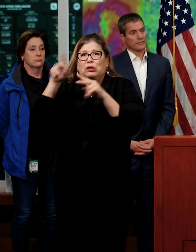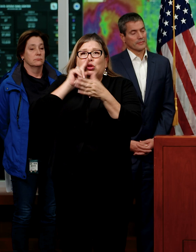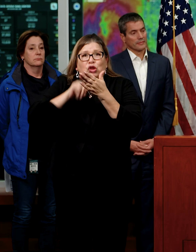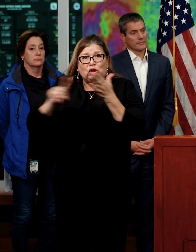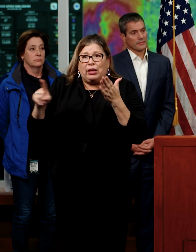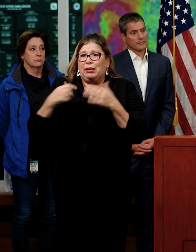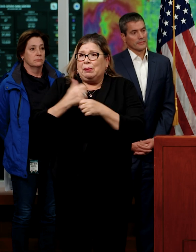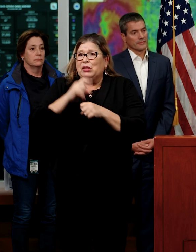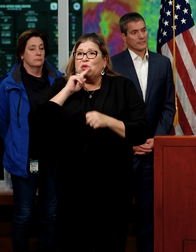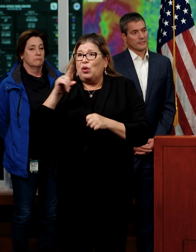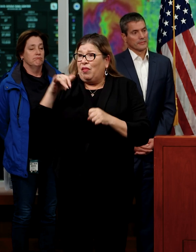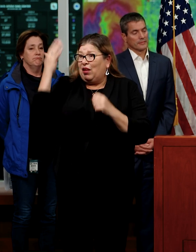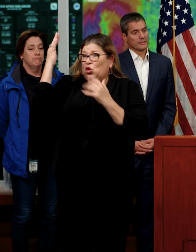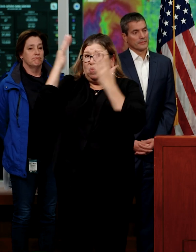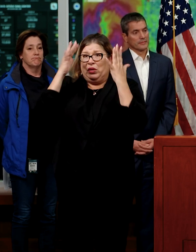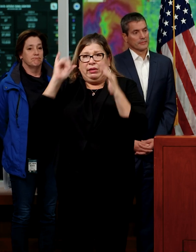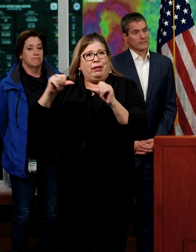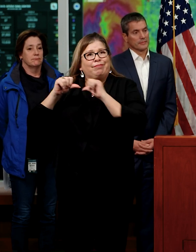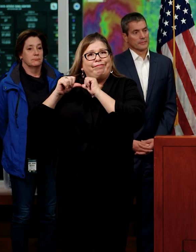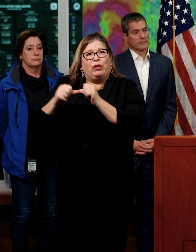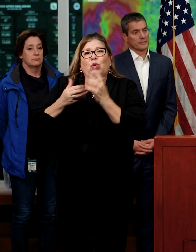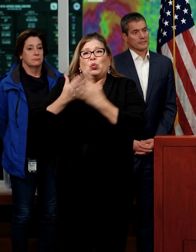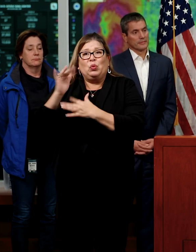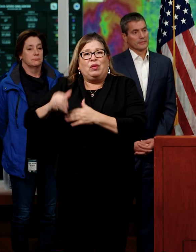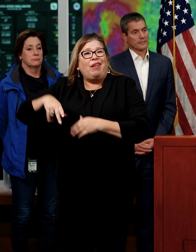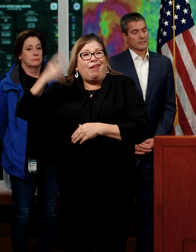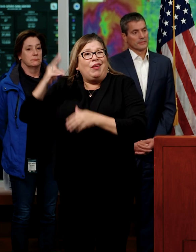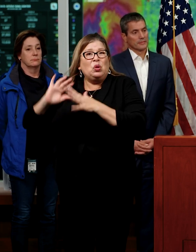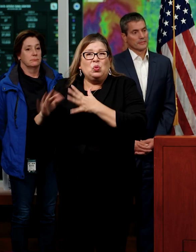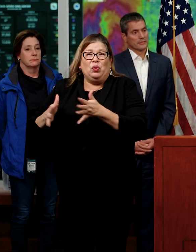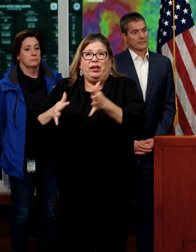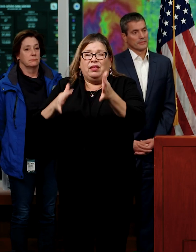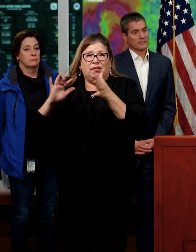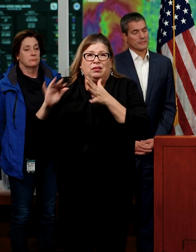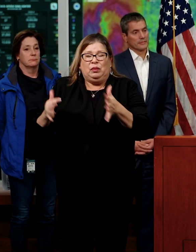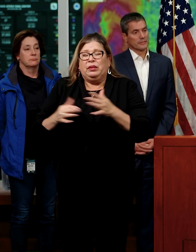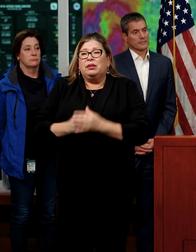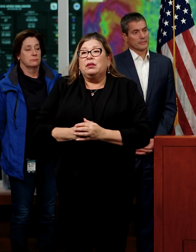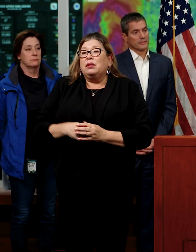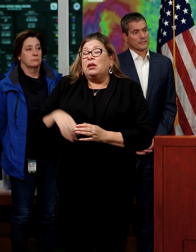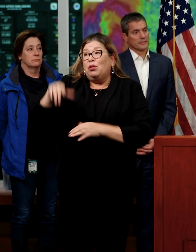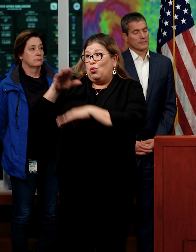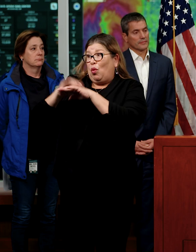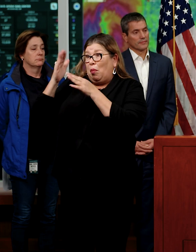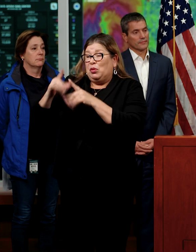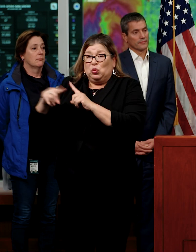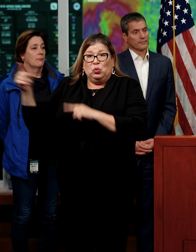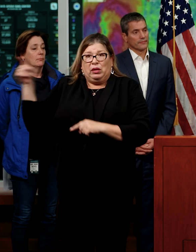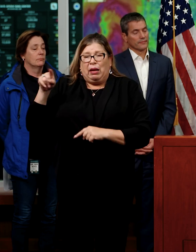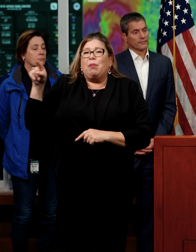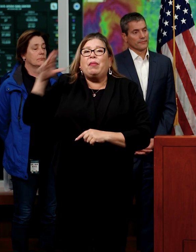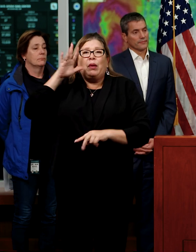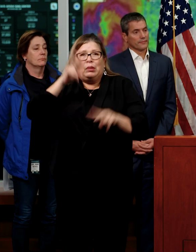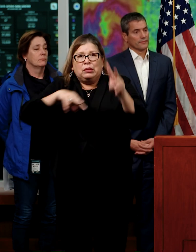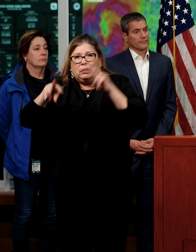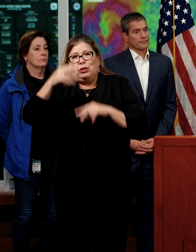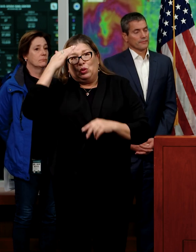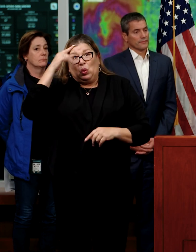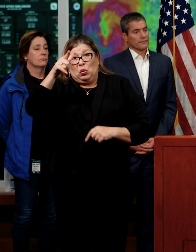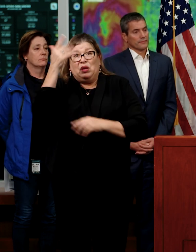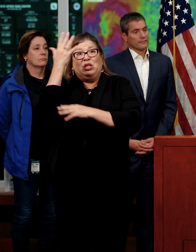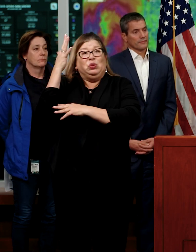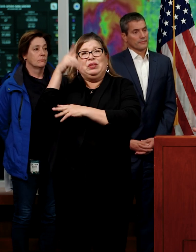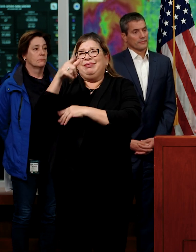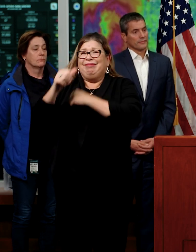withstand the kinds of winds that we are going to see. They should know whether or not the tree is distressed